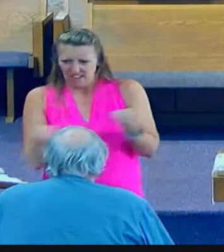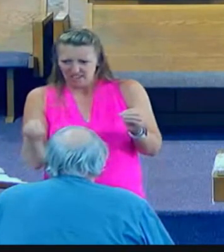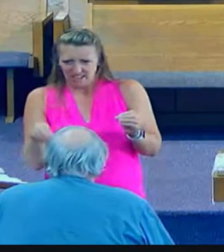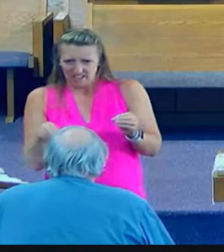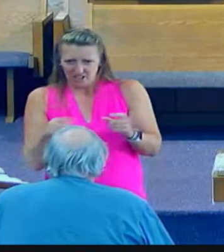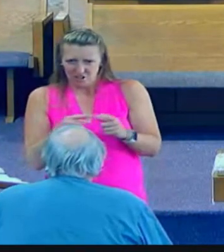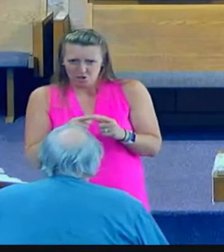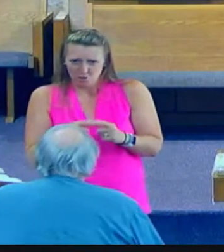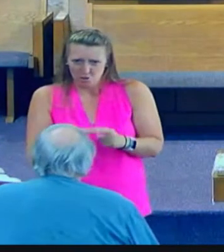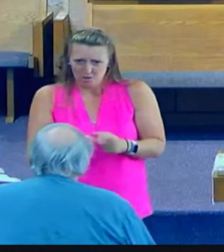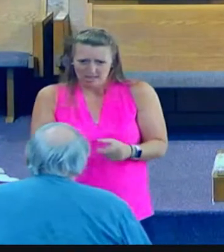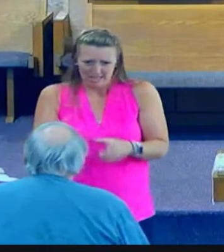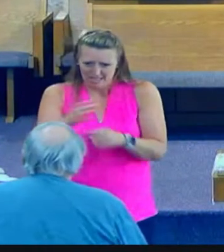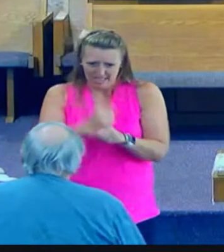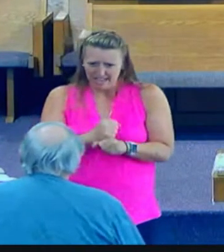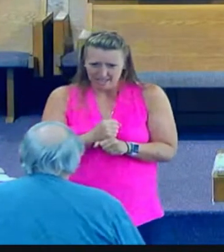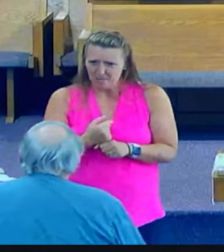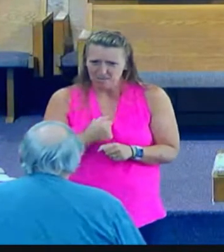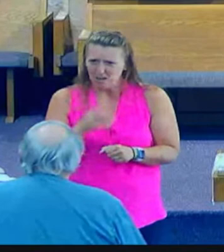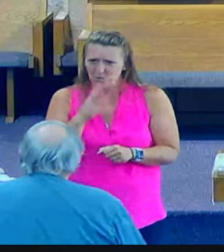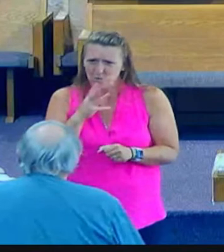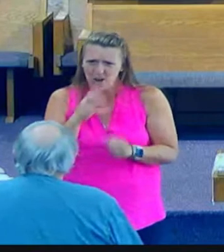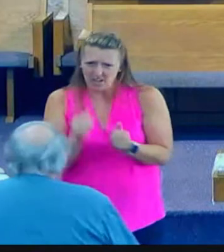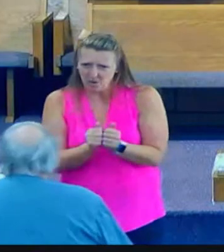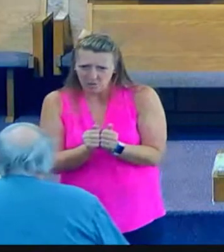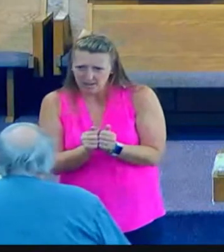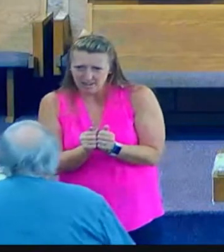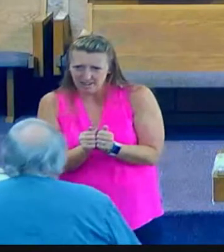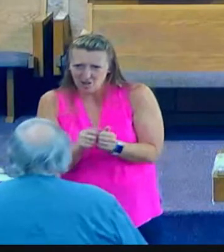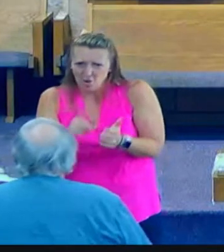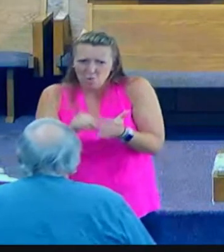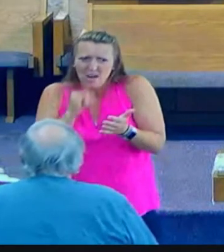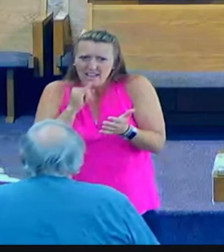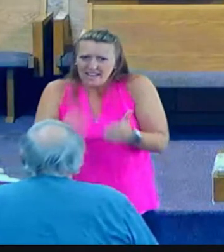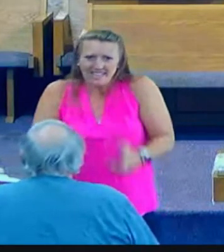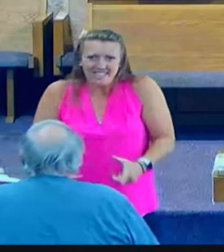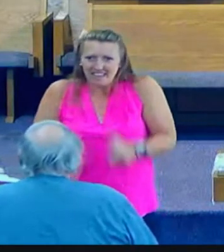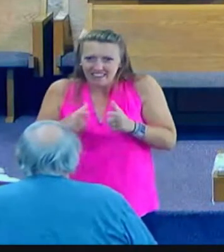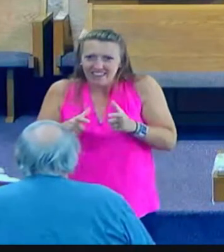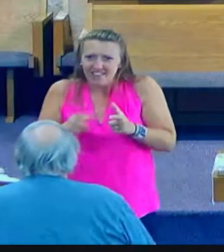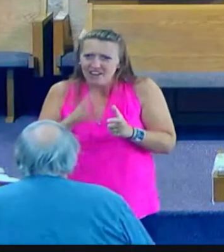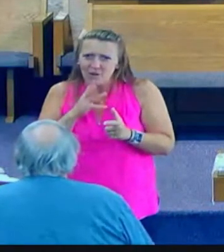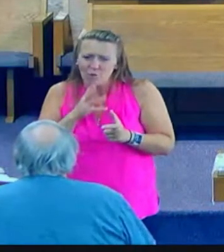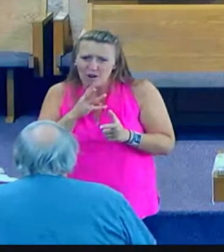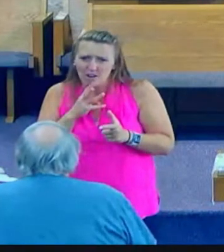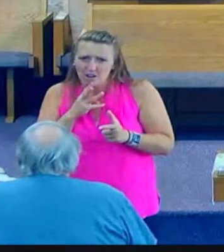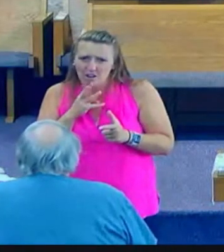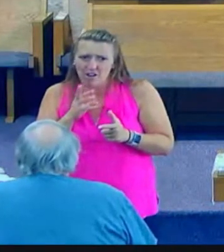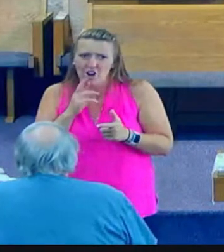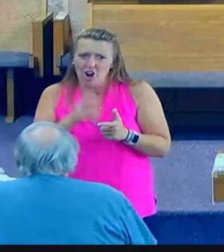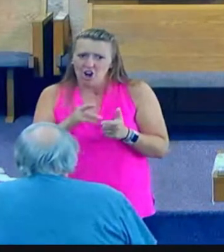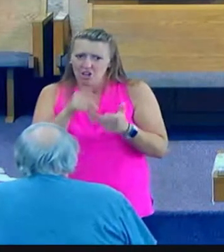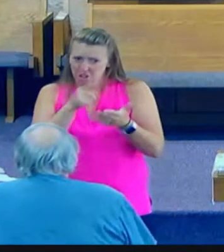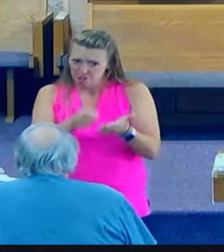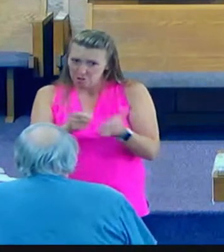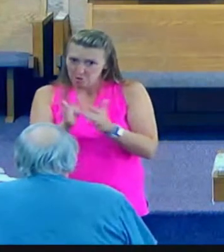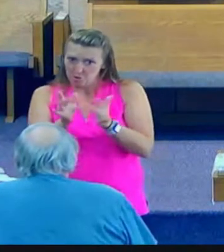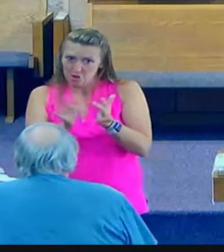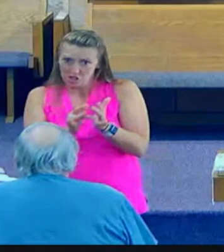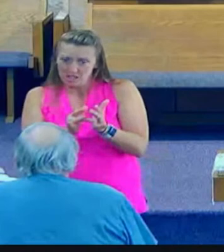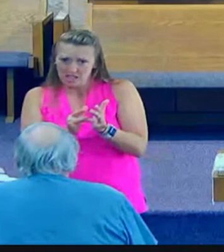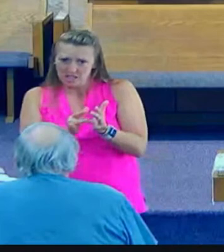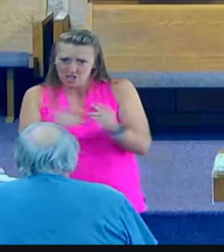well is deep. Where then do you get this living water? Are you greater than our father Jacob, who gave us this well,